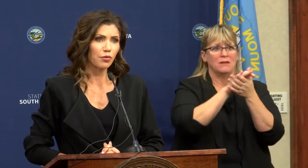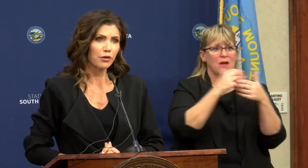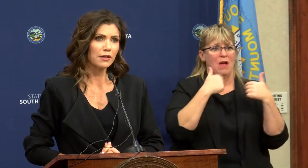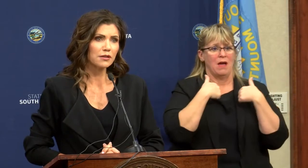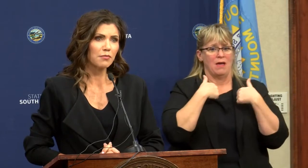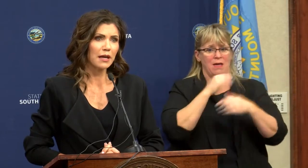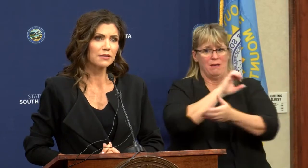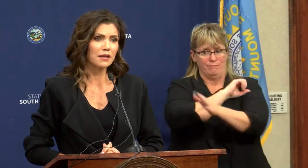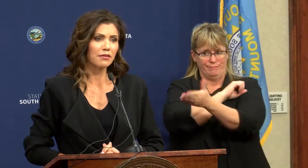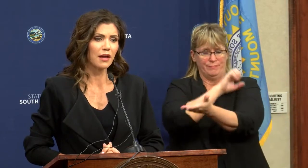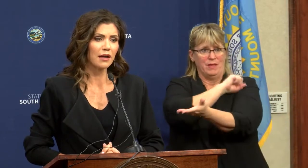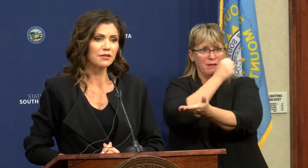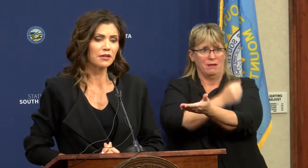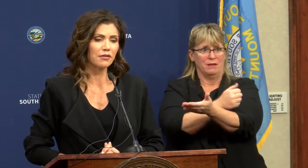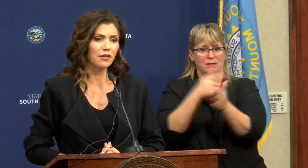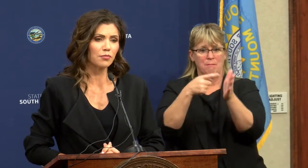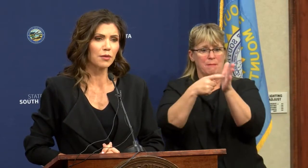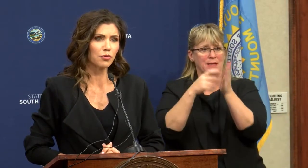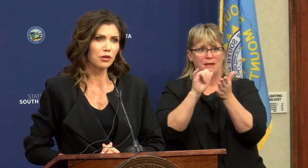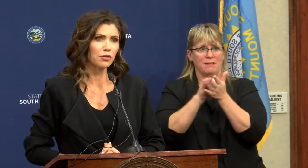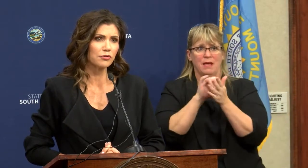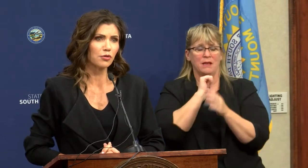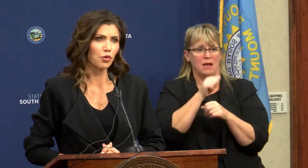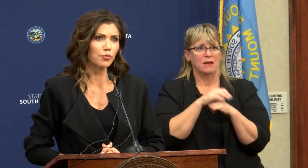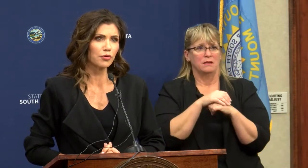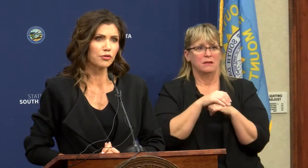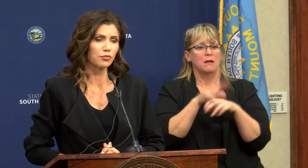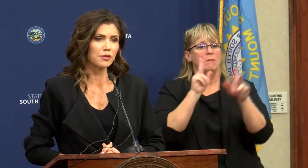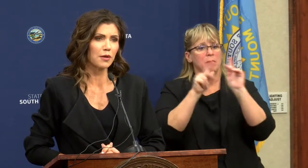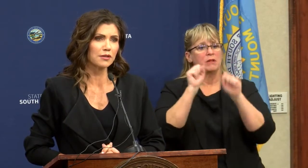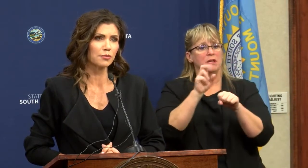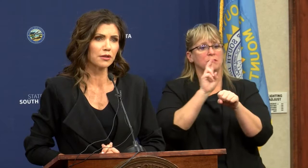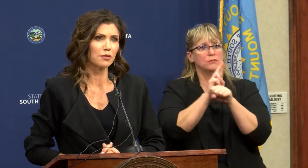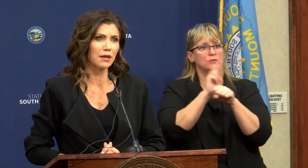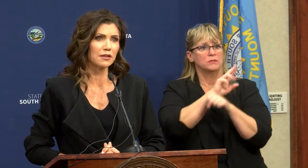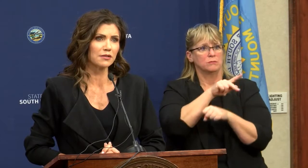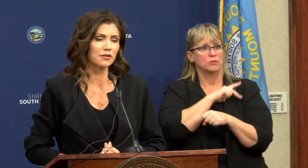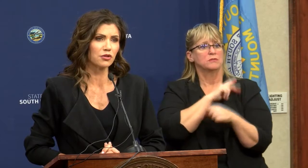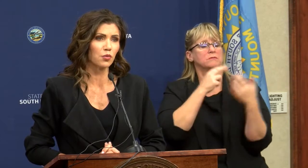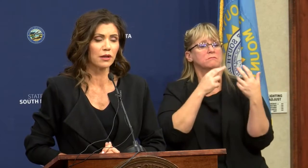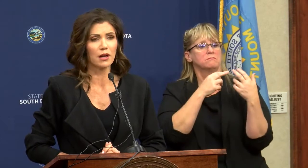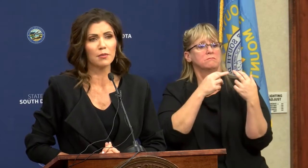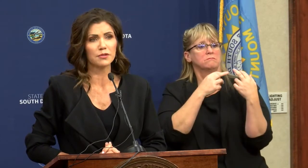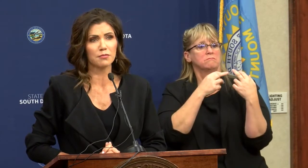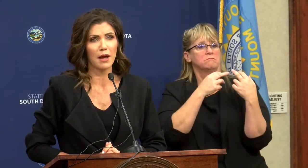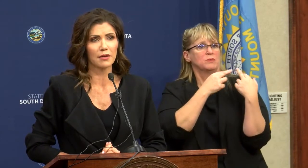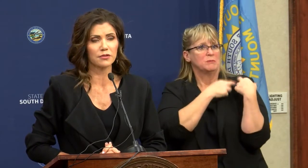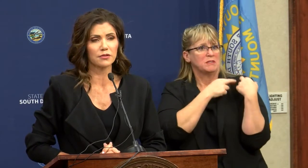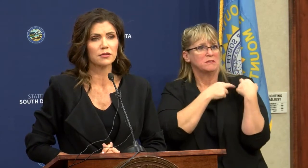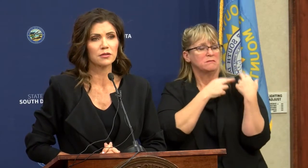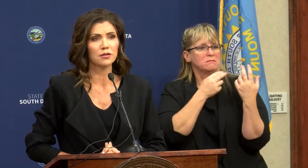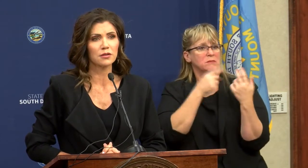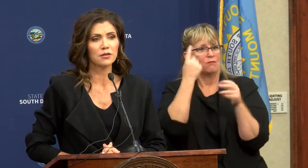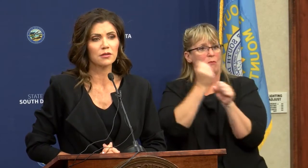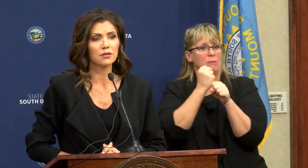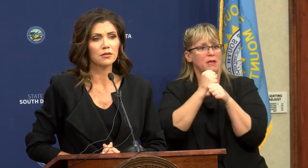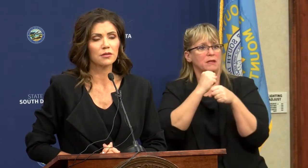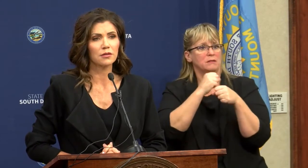have the authority to mandate that and that people can use their own personal responsibility to make a decision when it comes to masks.